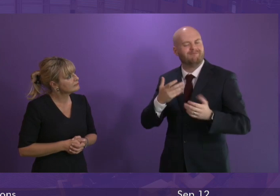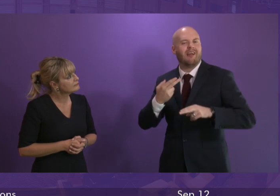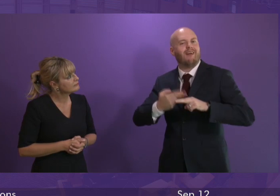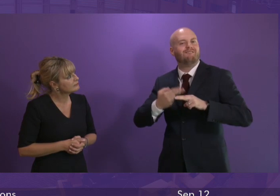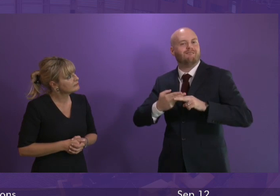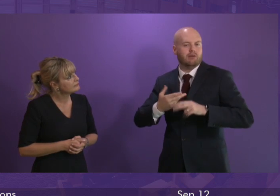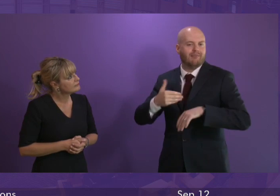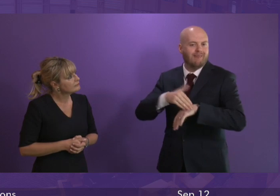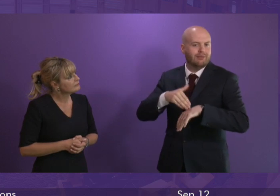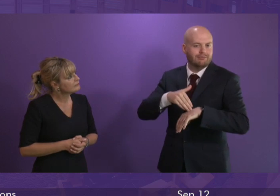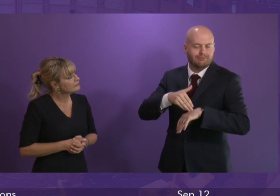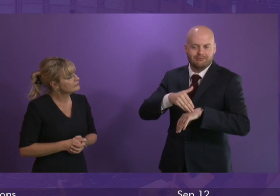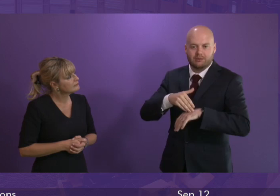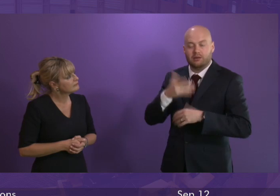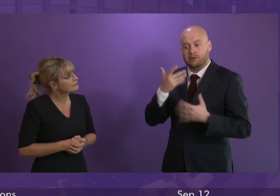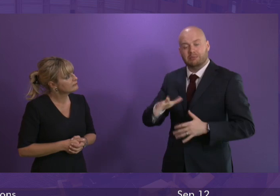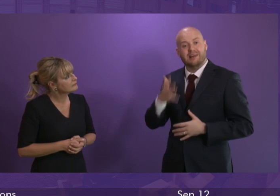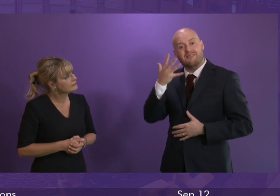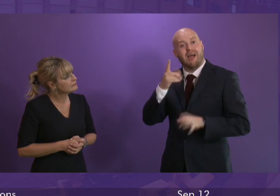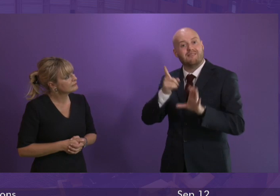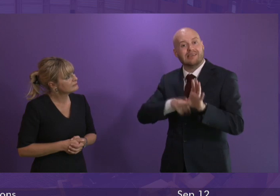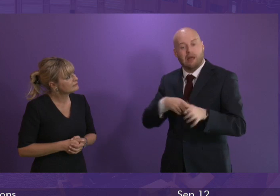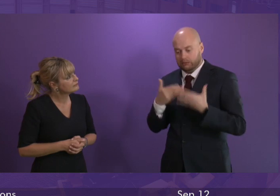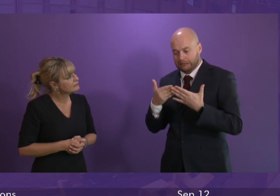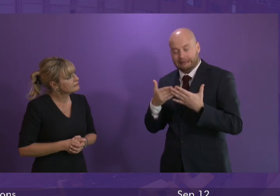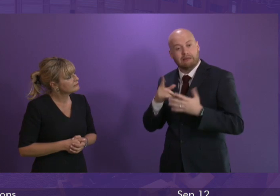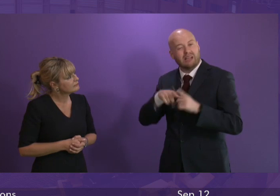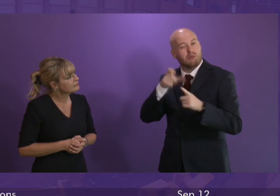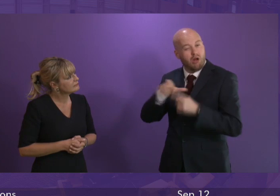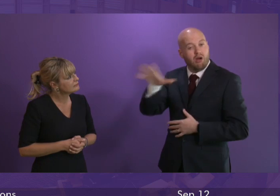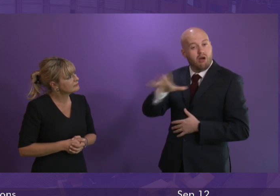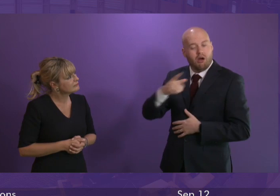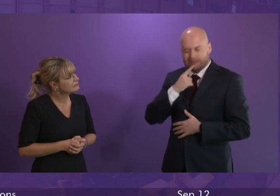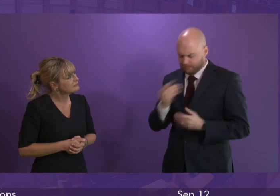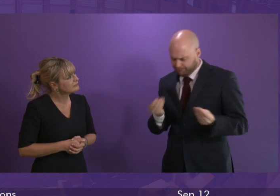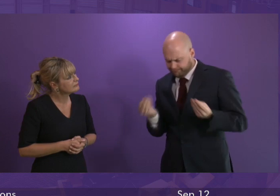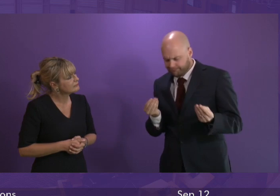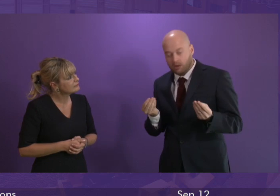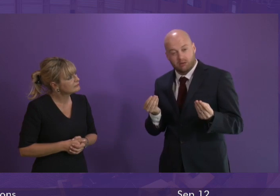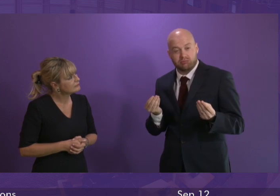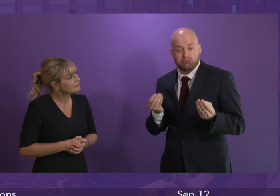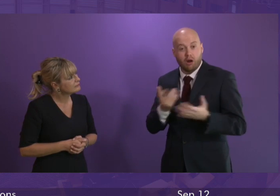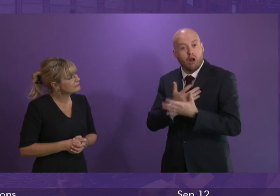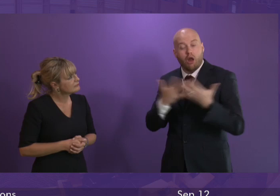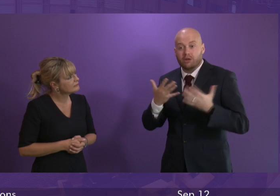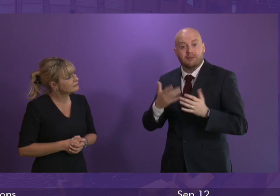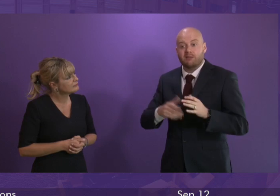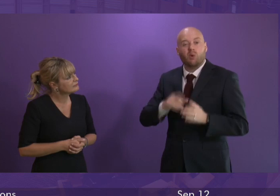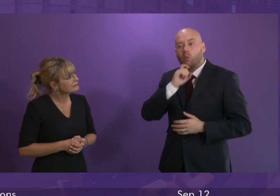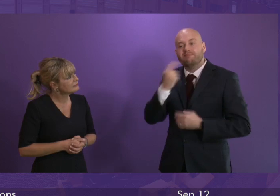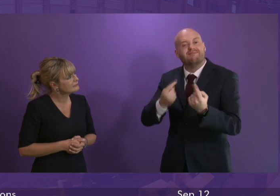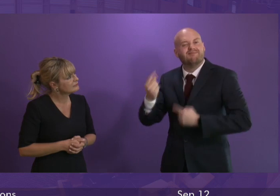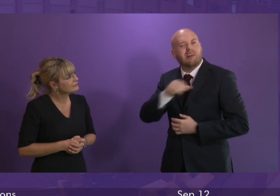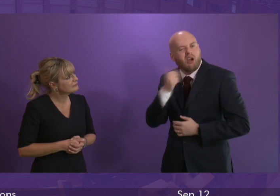a five-year study in Edinburgh found that off-sharp instruments used in homicides 94% were kitchen